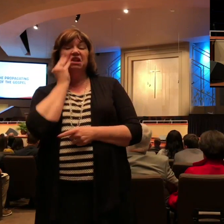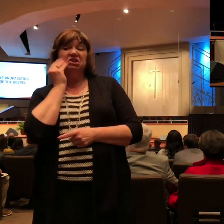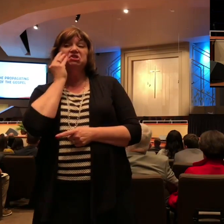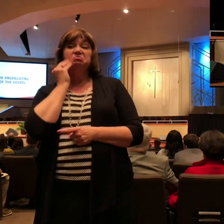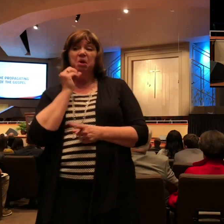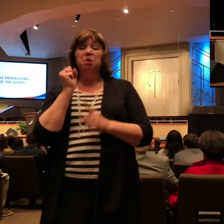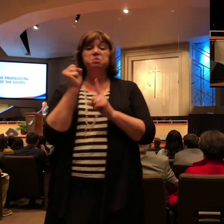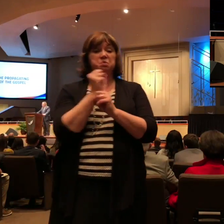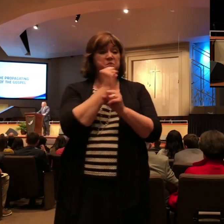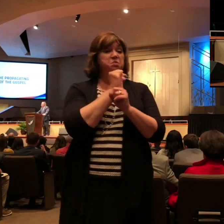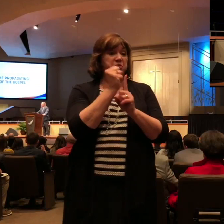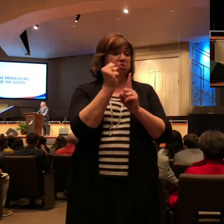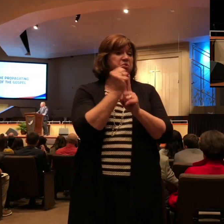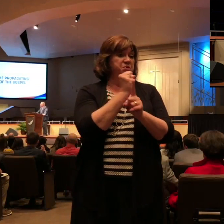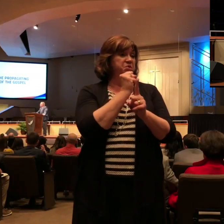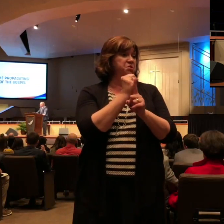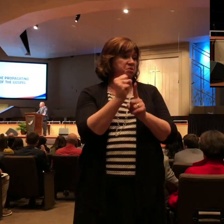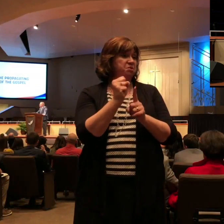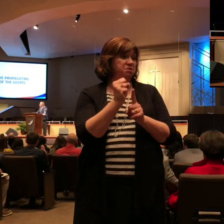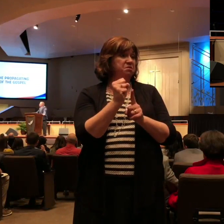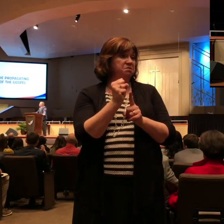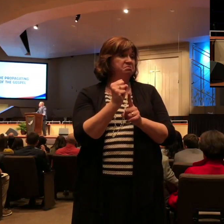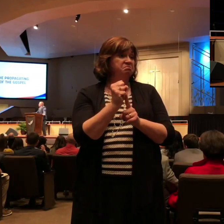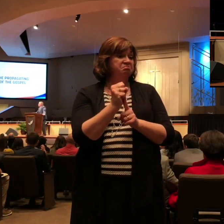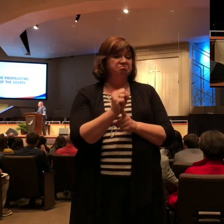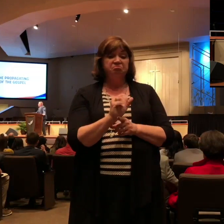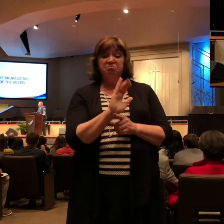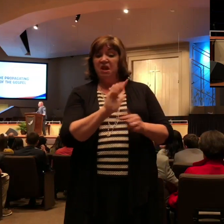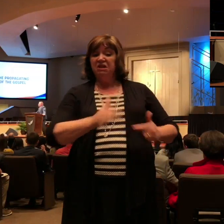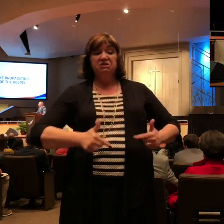Joseph was mistreated. Joseph was betrayed.